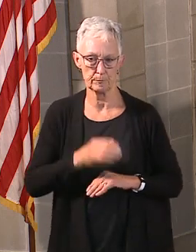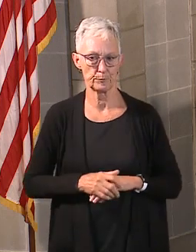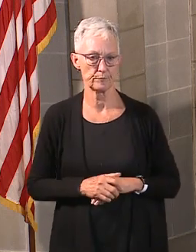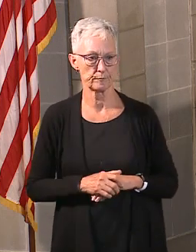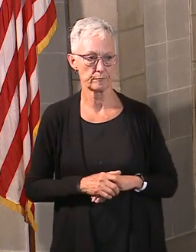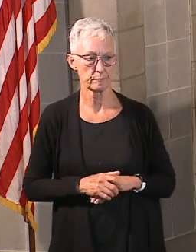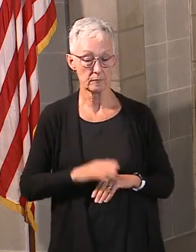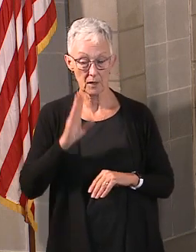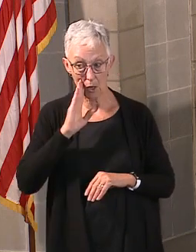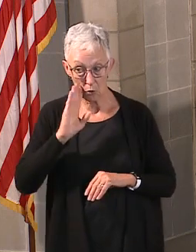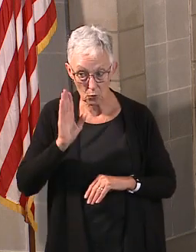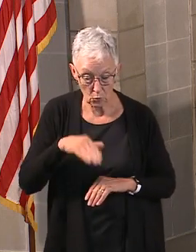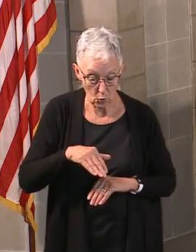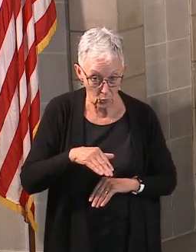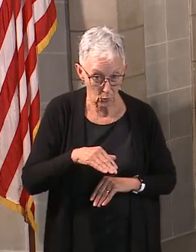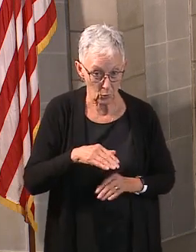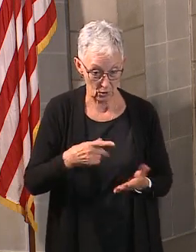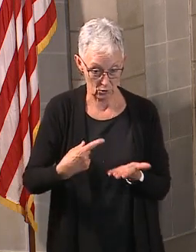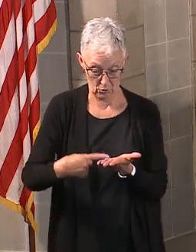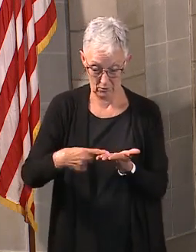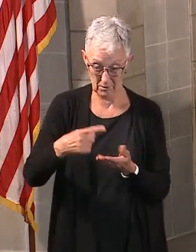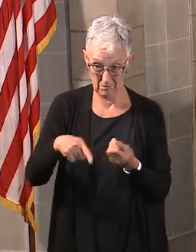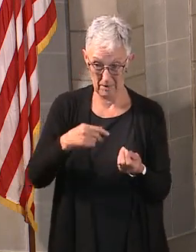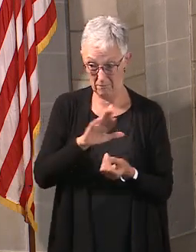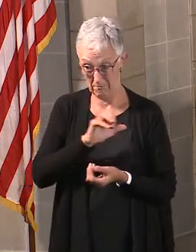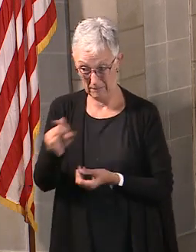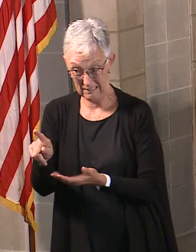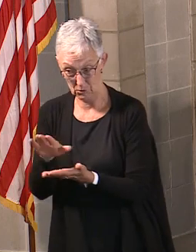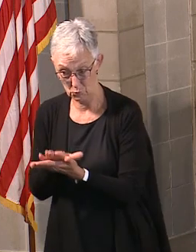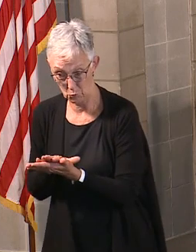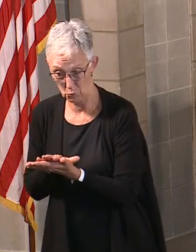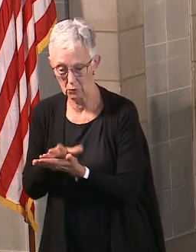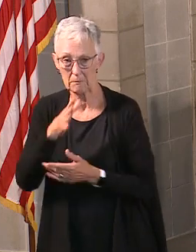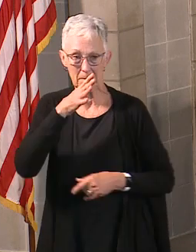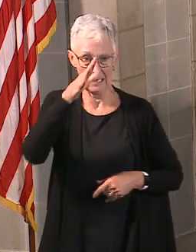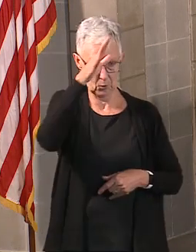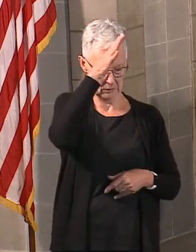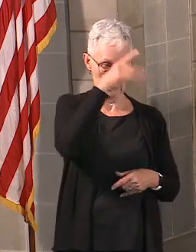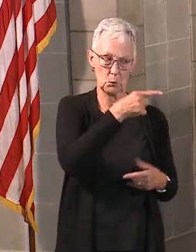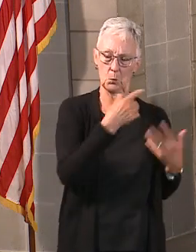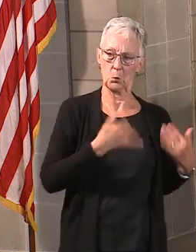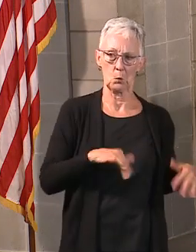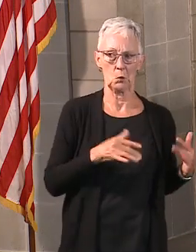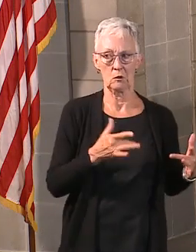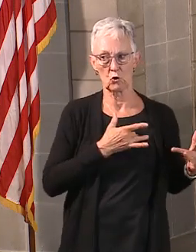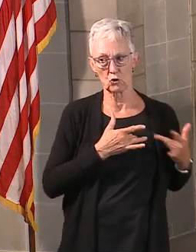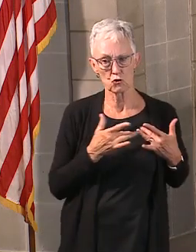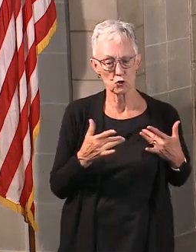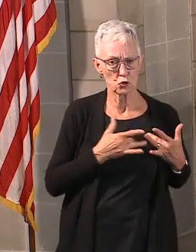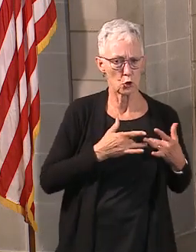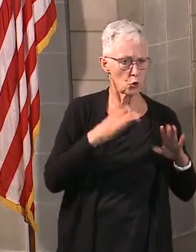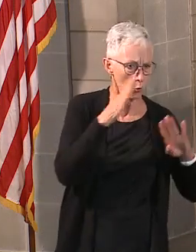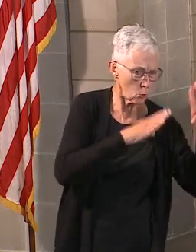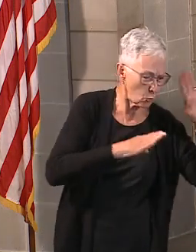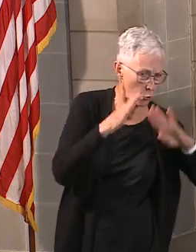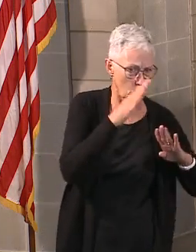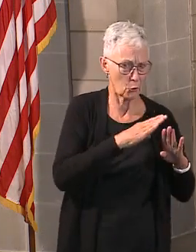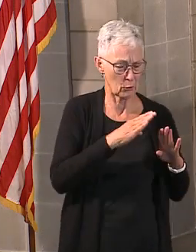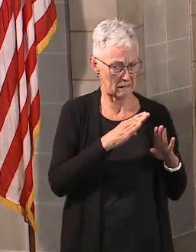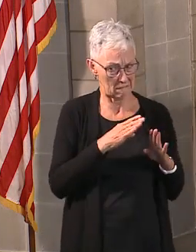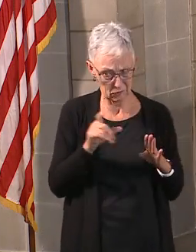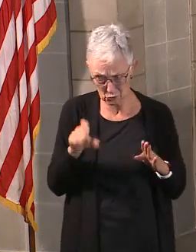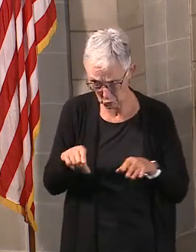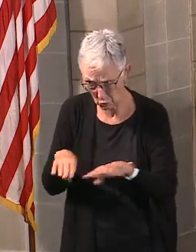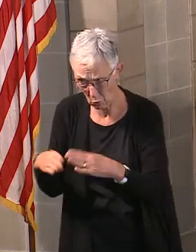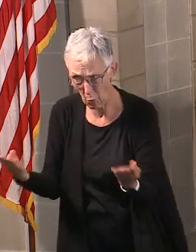a lot of concerns, and they are going to have a lot of opinions about how schools are reopening. What I'd ask is for